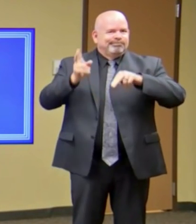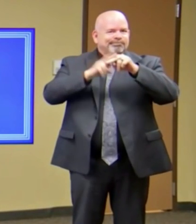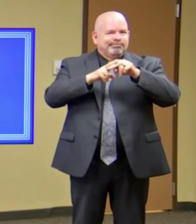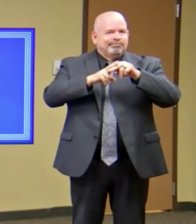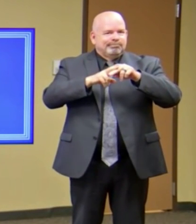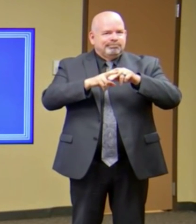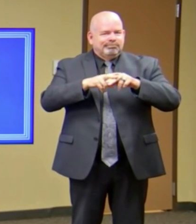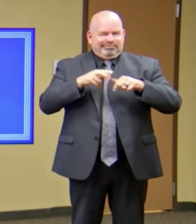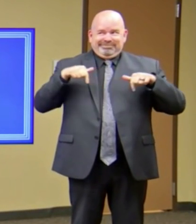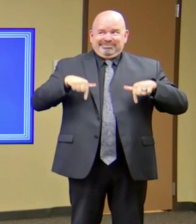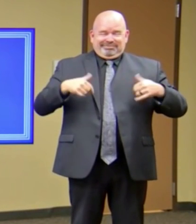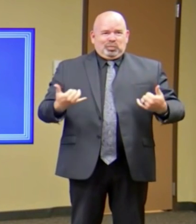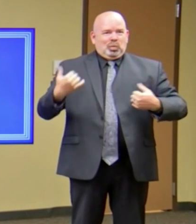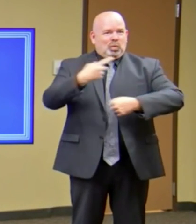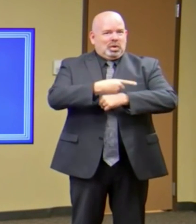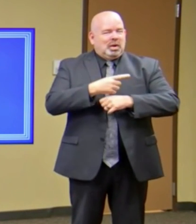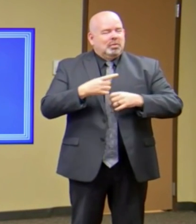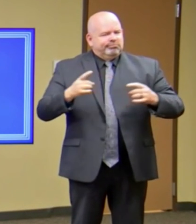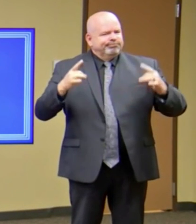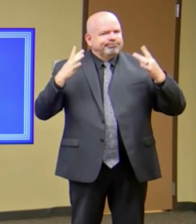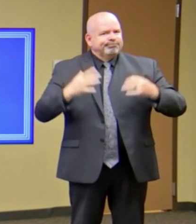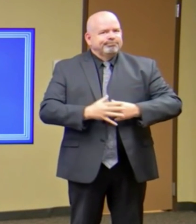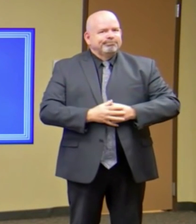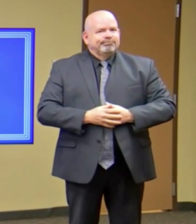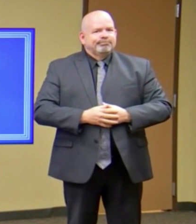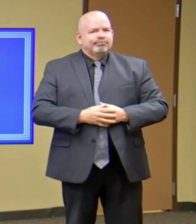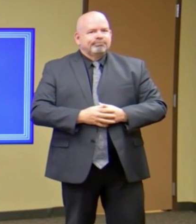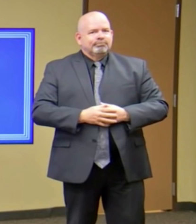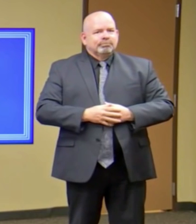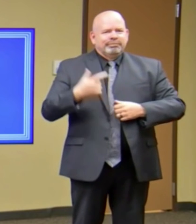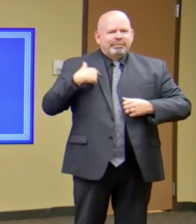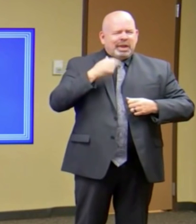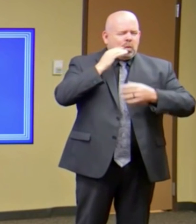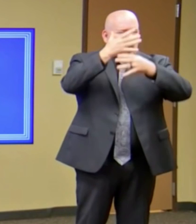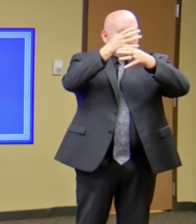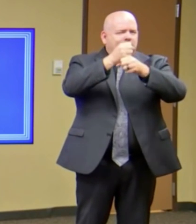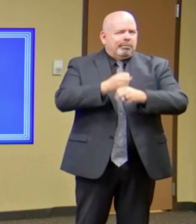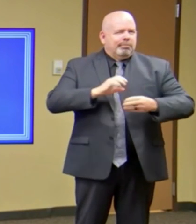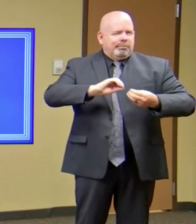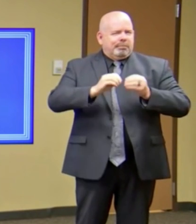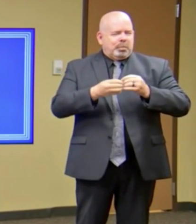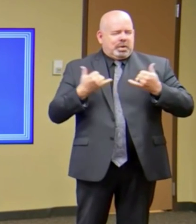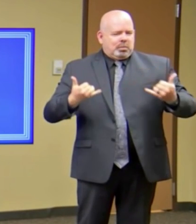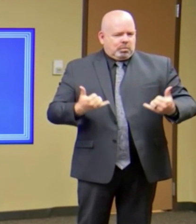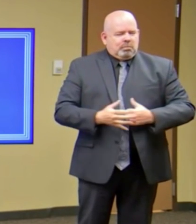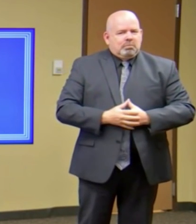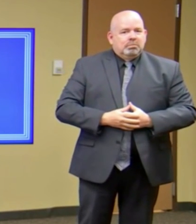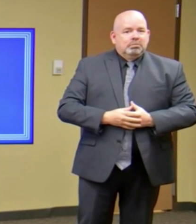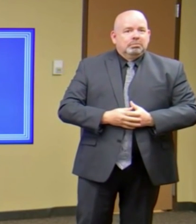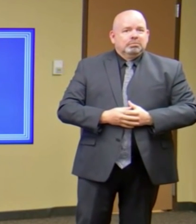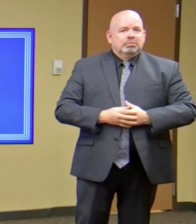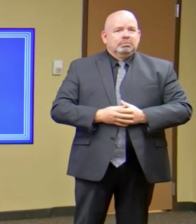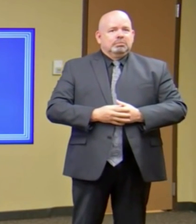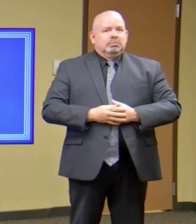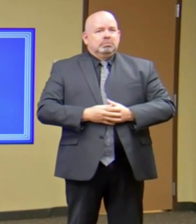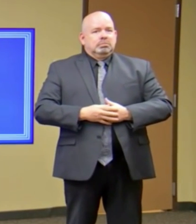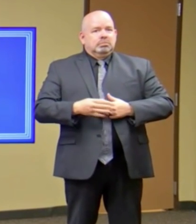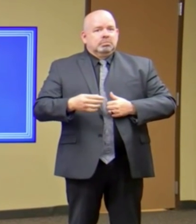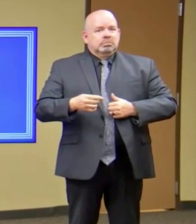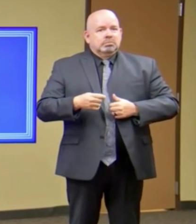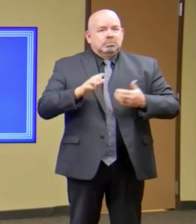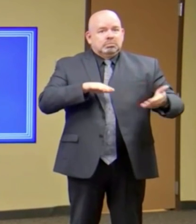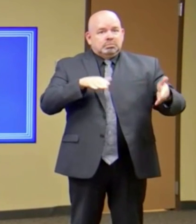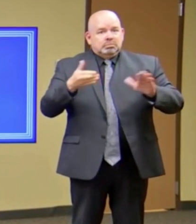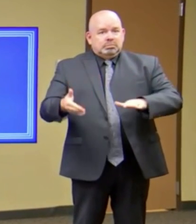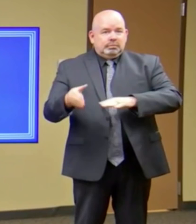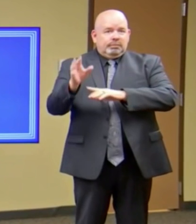I'll go over those briefly with you. The first death is a 17-year-old young